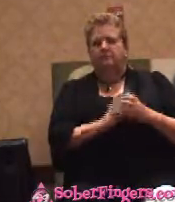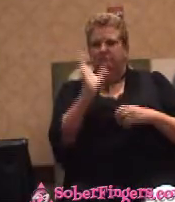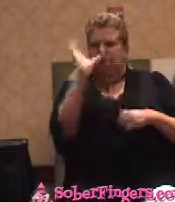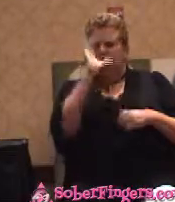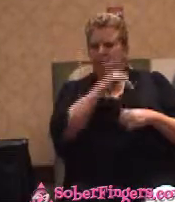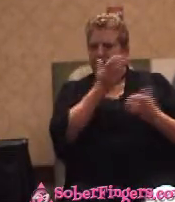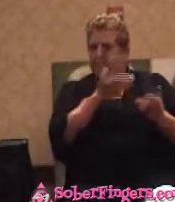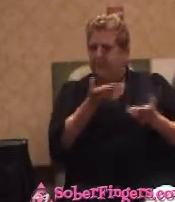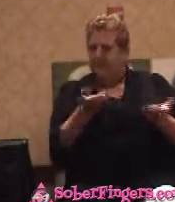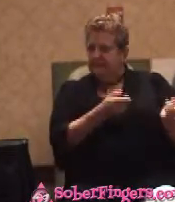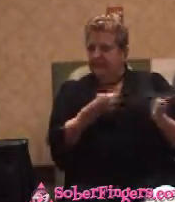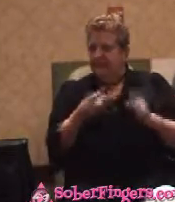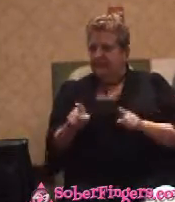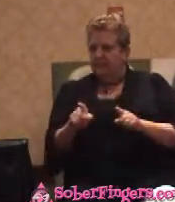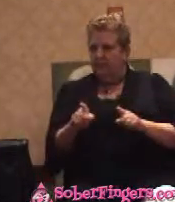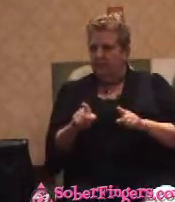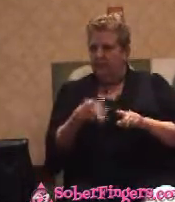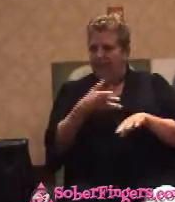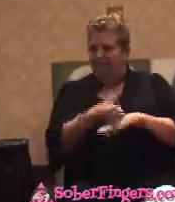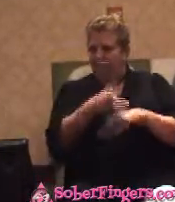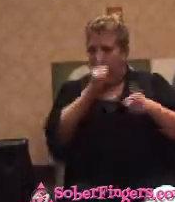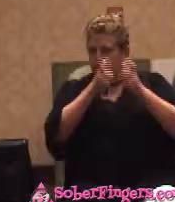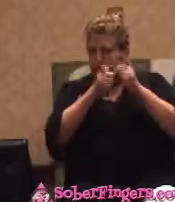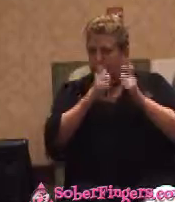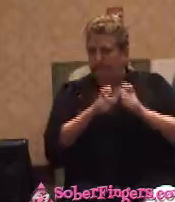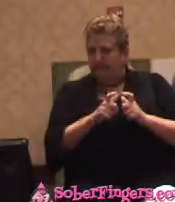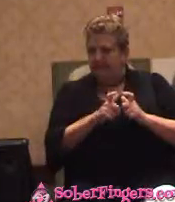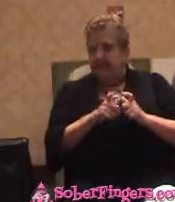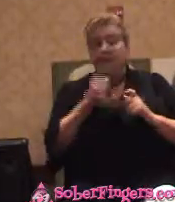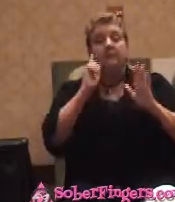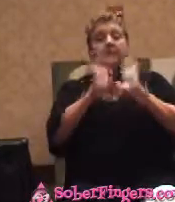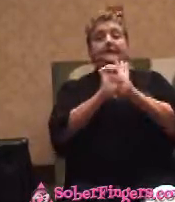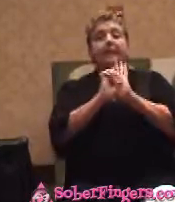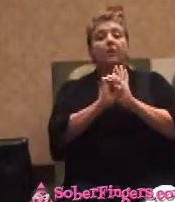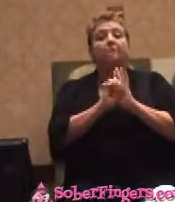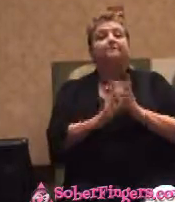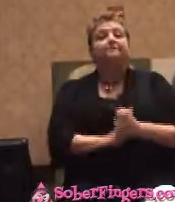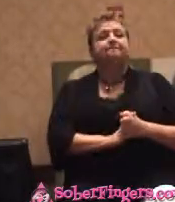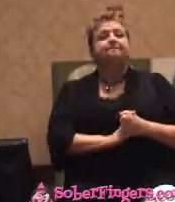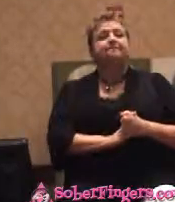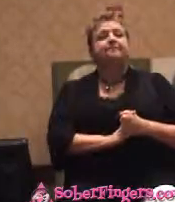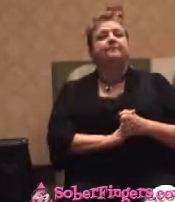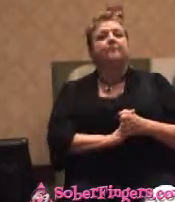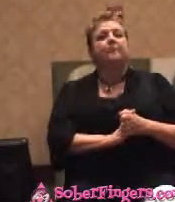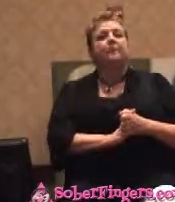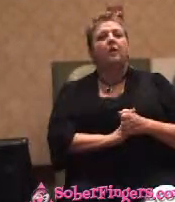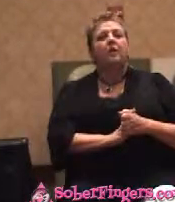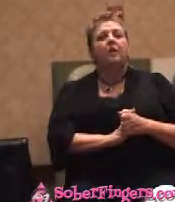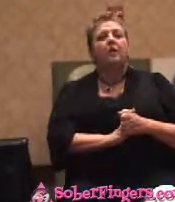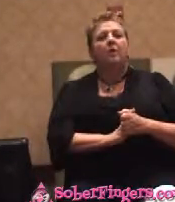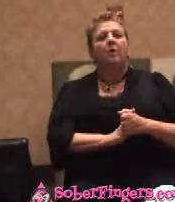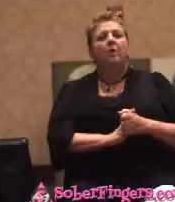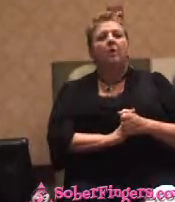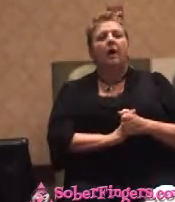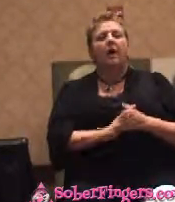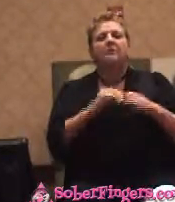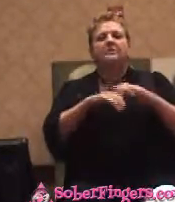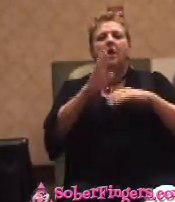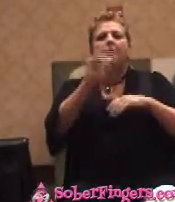after I drank. For example, I was found passed out on the band bus at a football game.